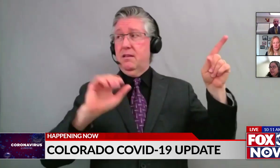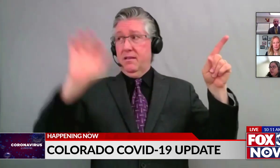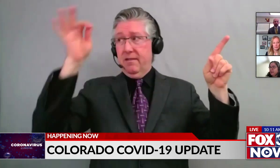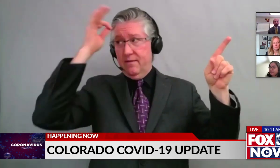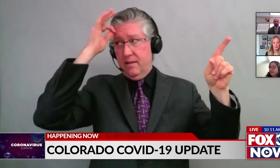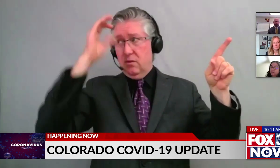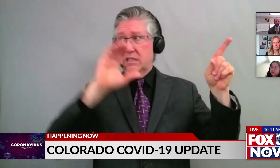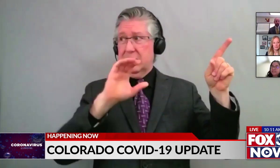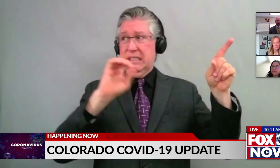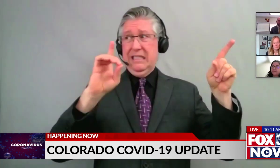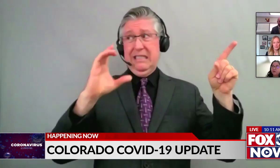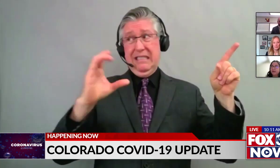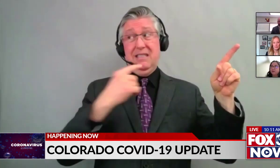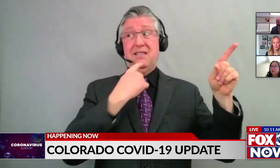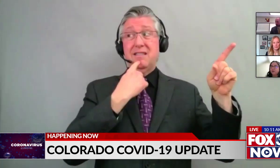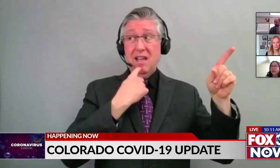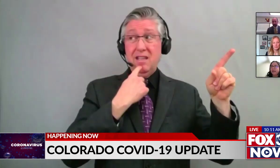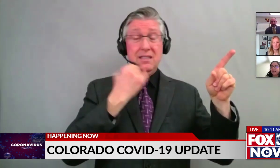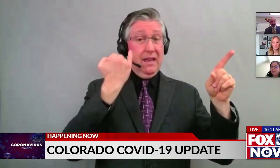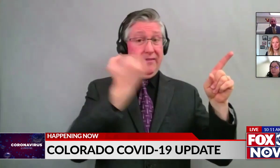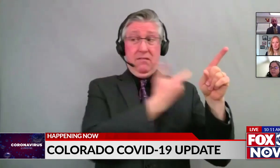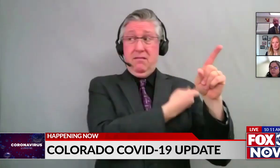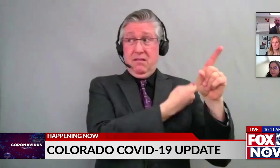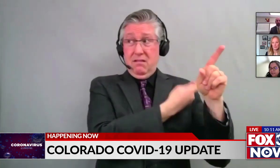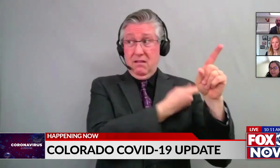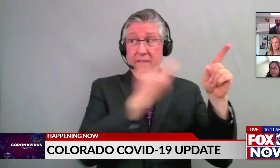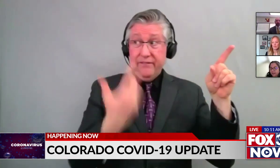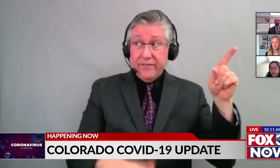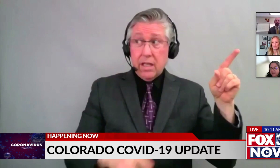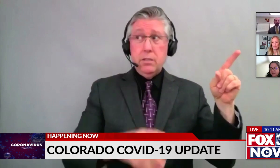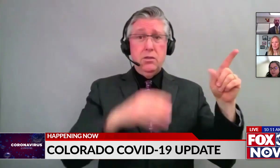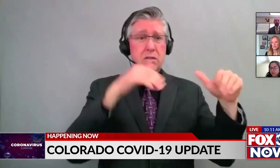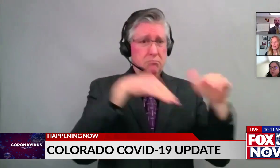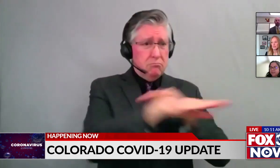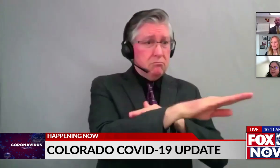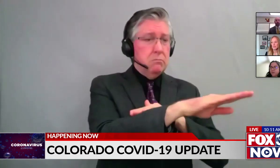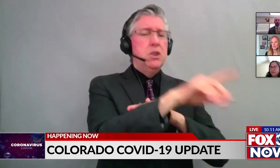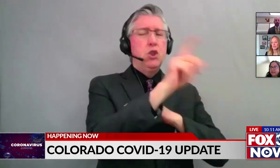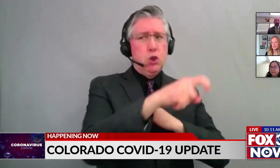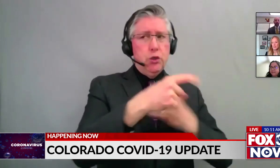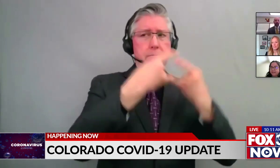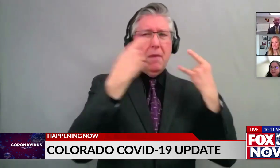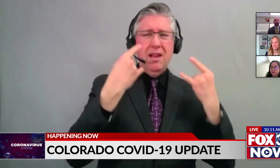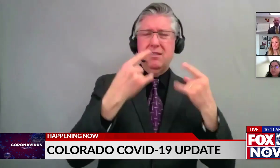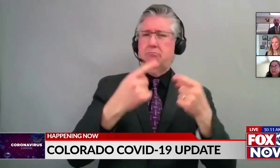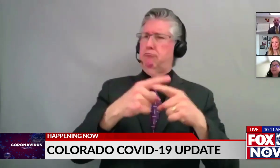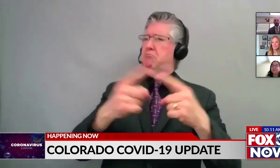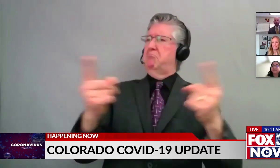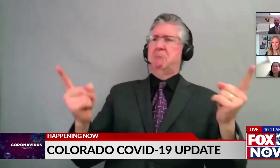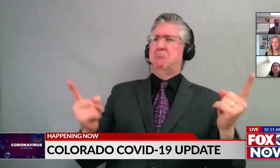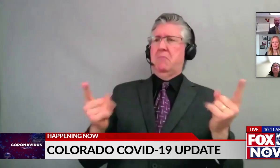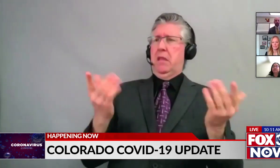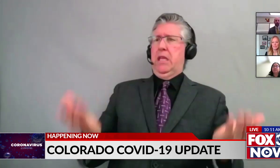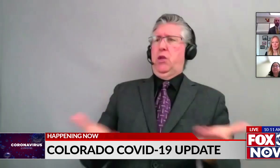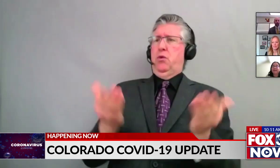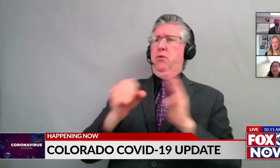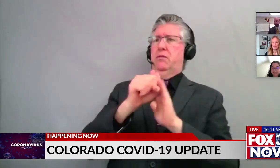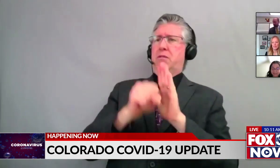vaccinated, to wear a mask indoors. How are you guys sort of looking at this from just a public health perspective across the state?